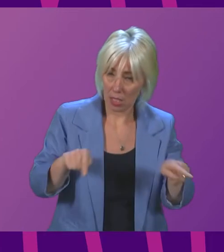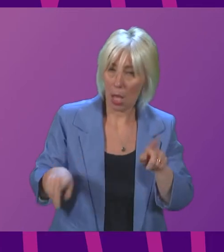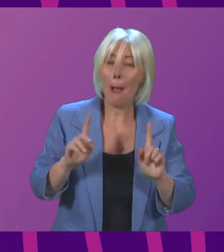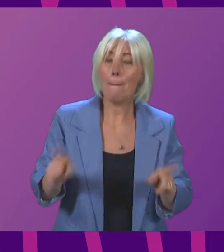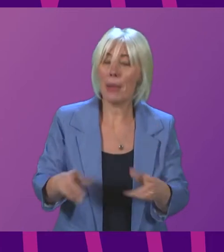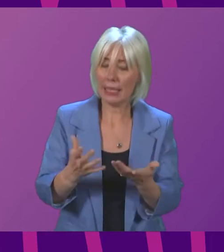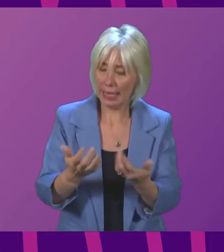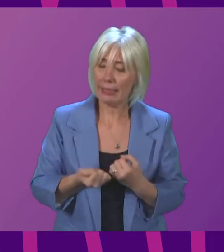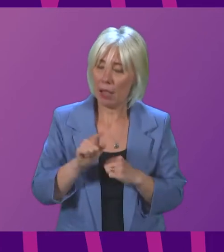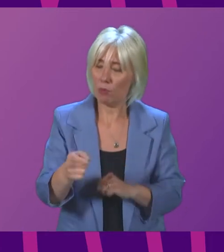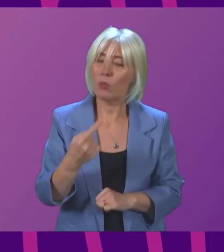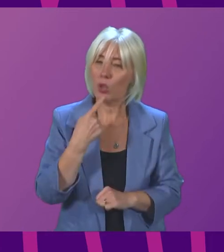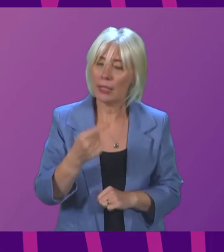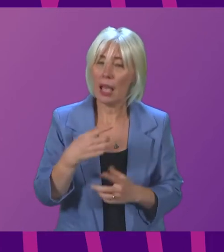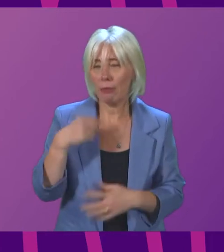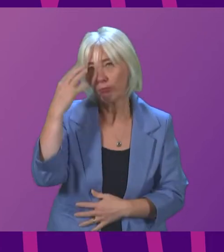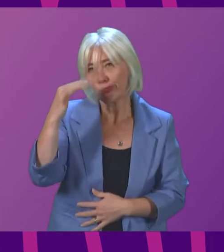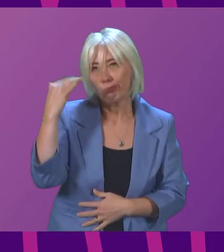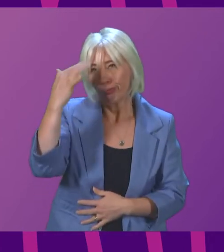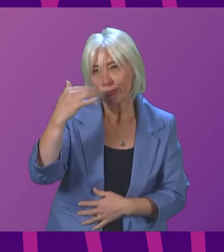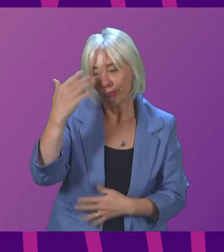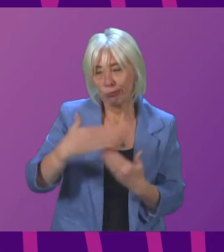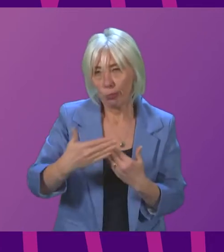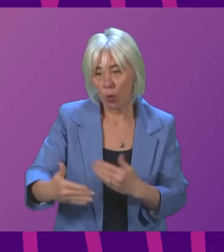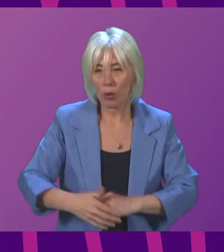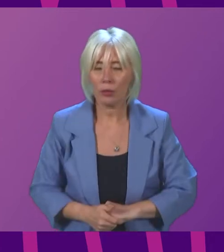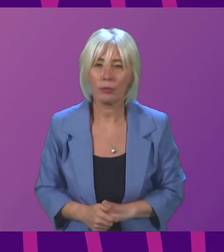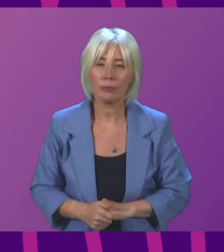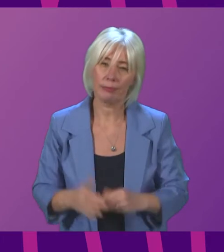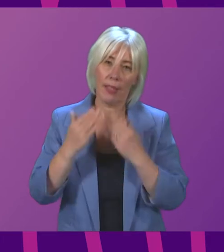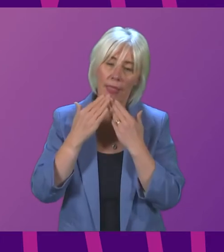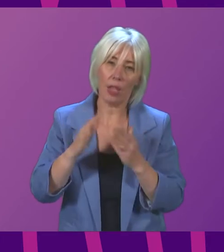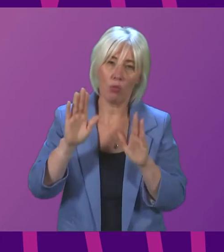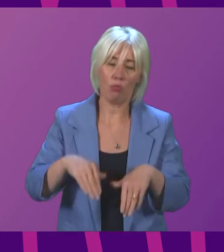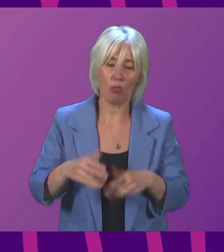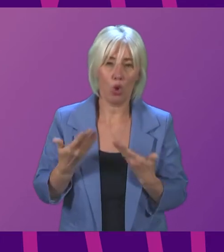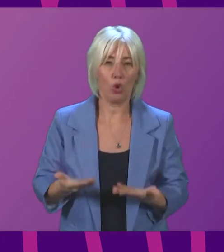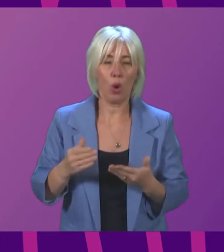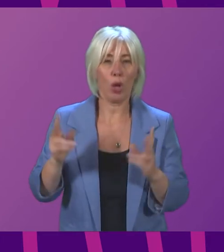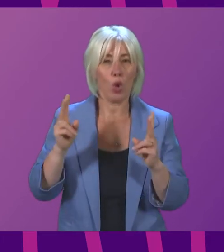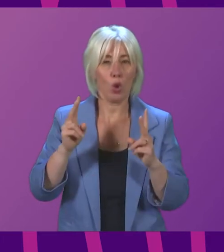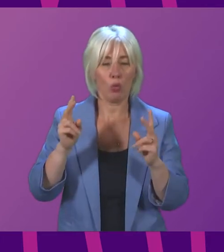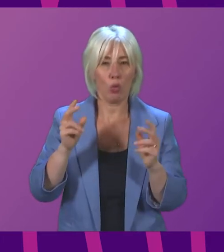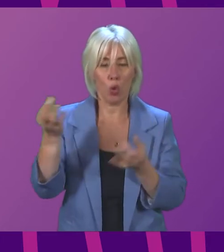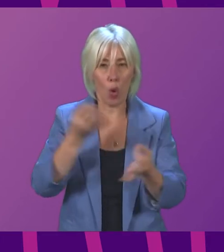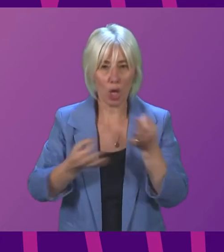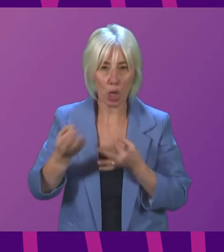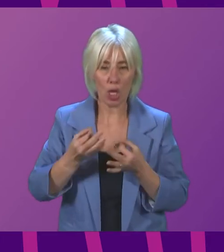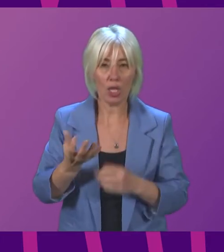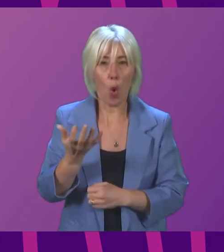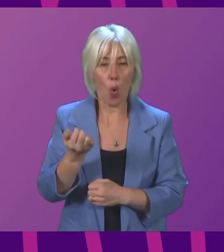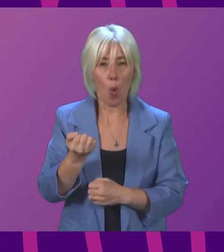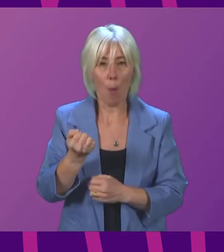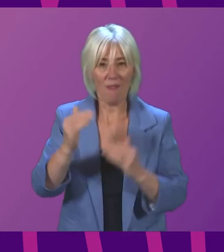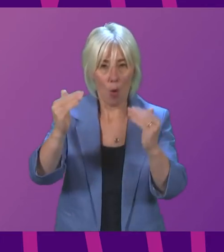board what Daniel Johnson has said and give it some further consideration. Thank you. That concludes topical questions. There will be a very brief pause before the next item of